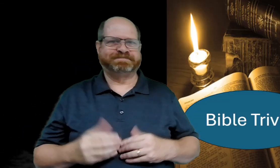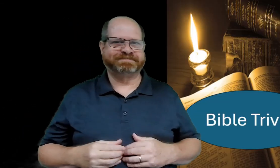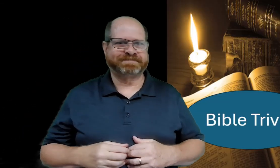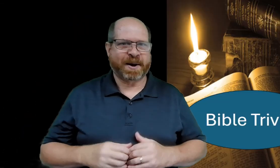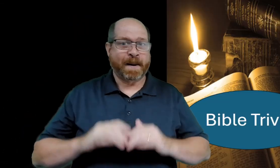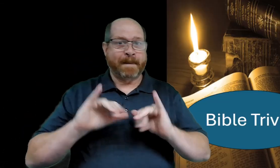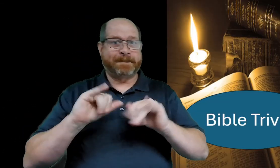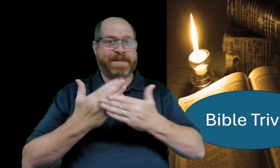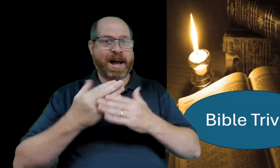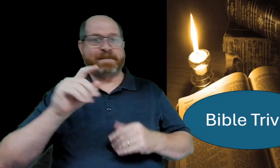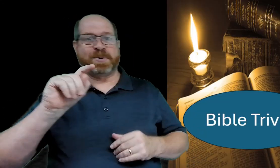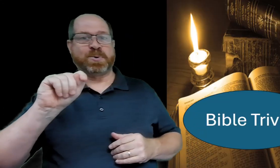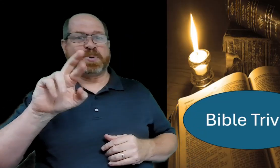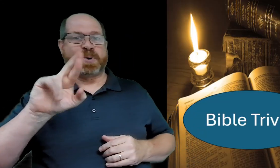so now bible trivia